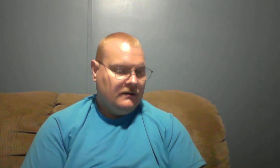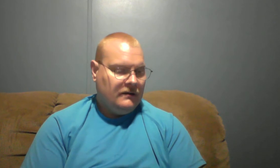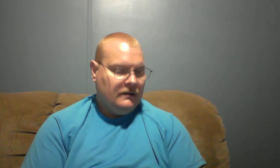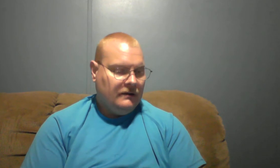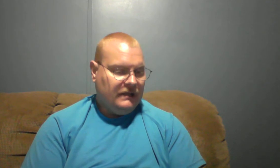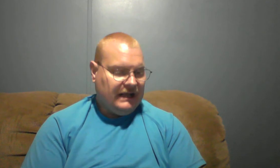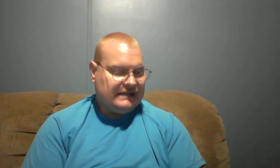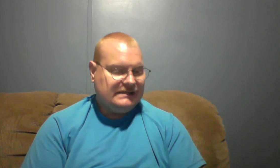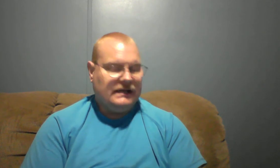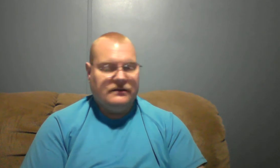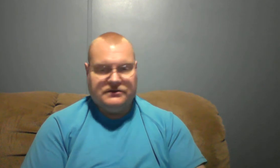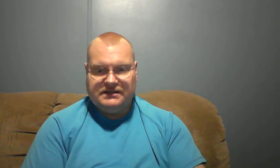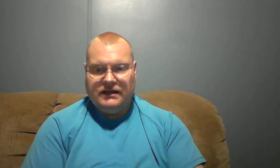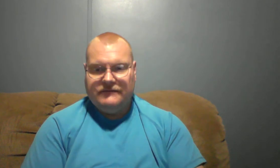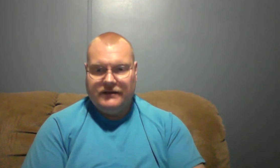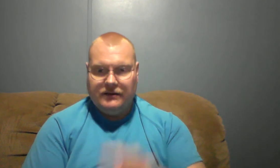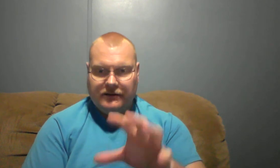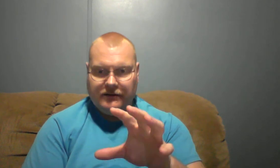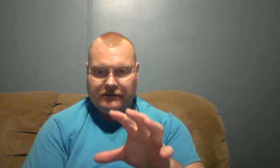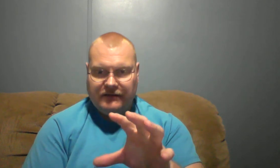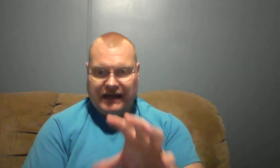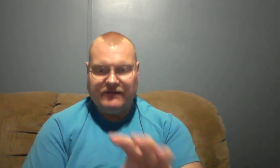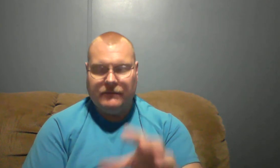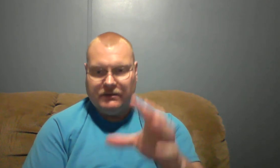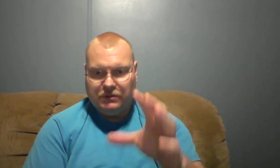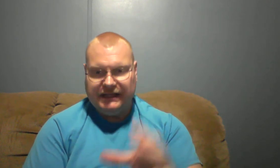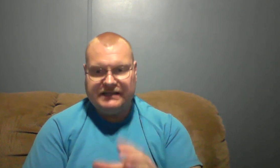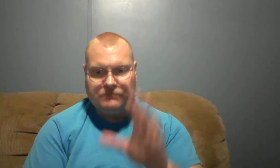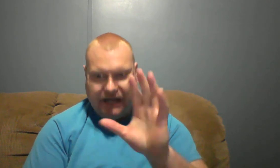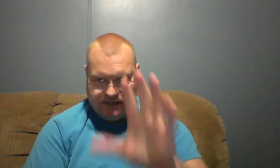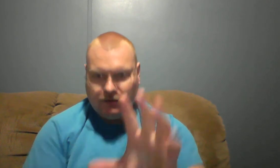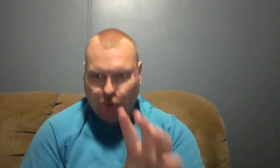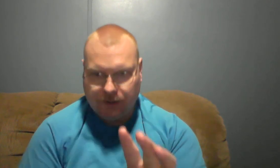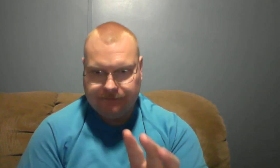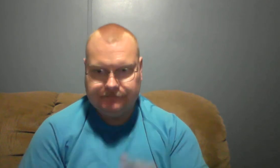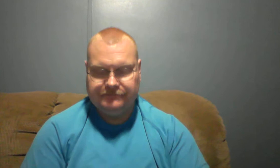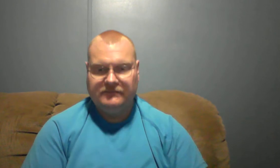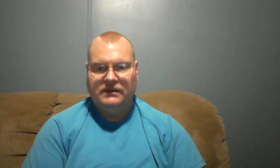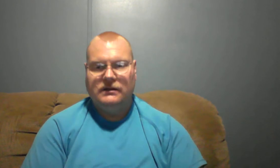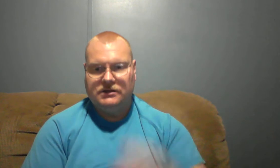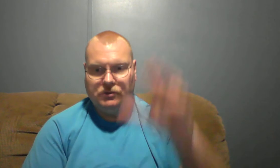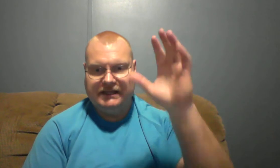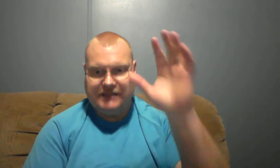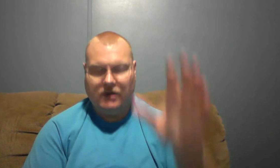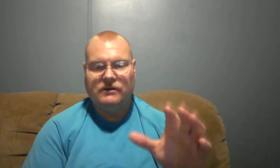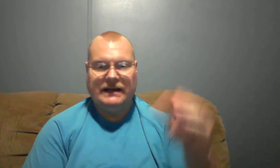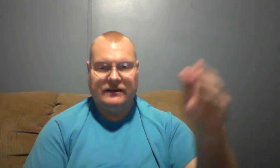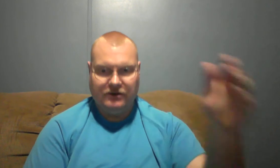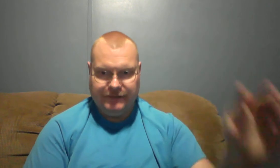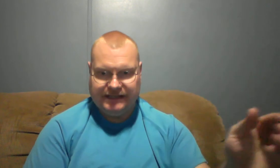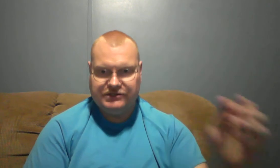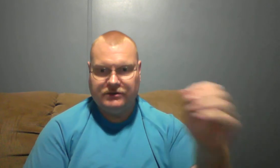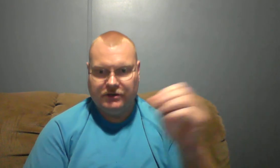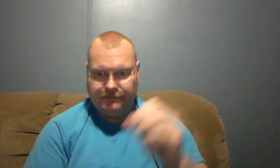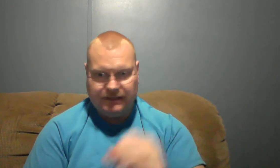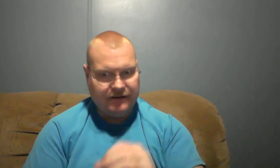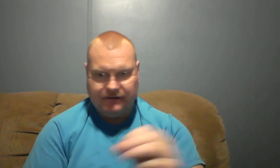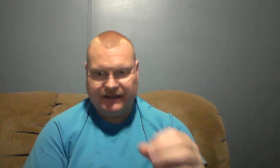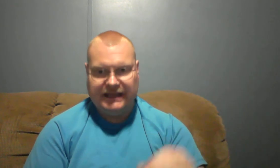but like I said there's stuff that I've not been released by the Lord to really talk about or mention or thing yet